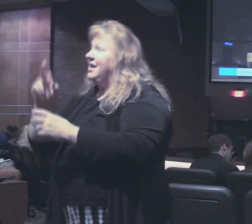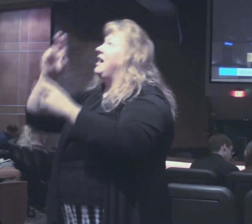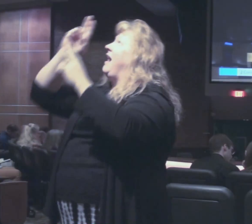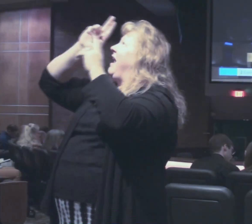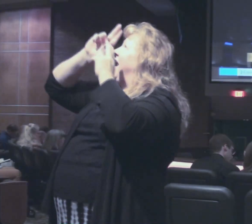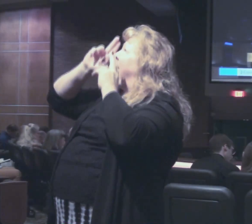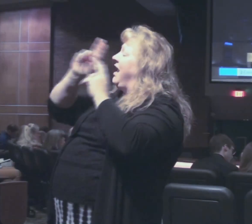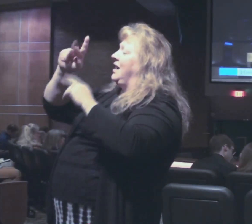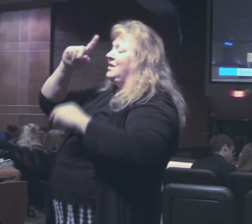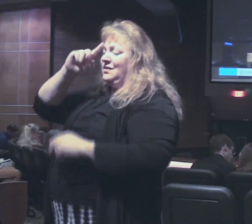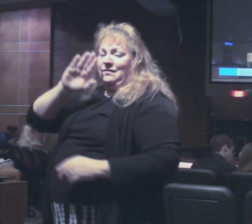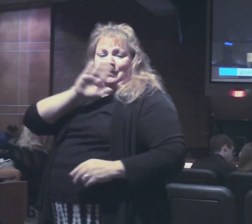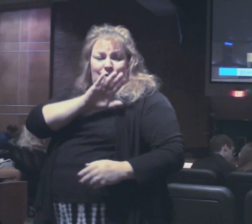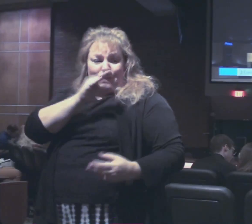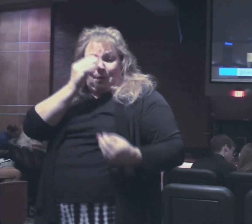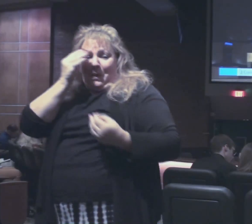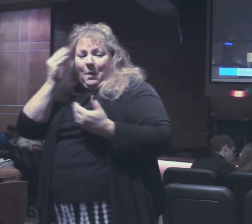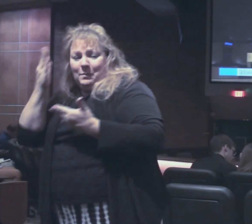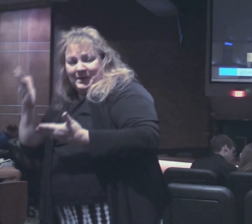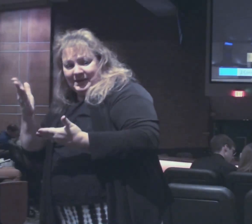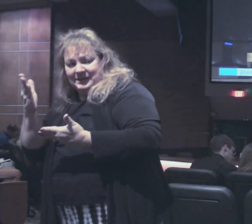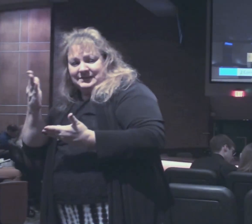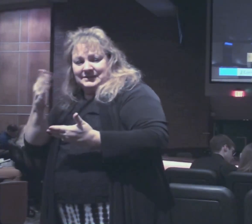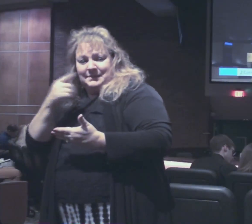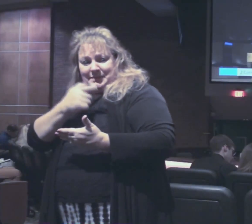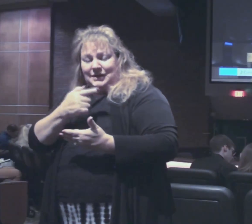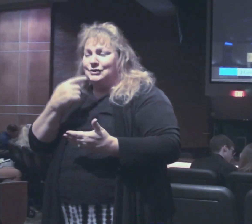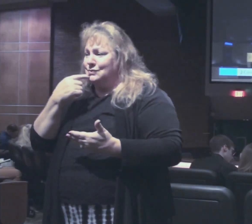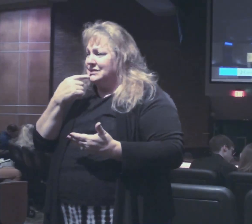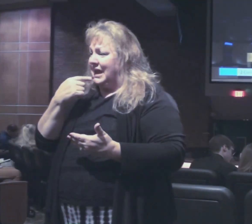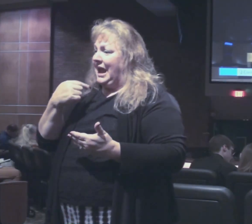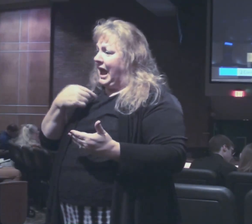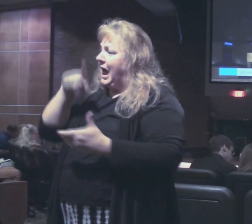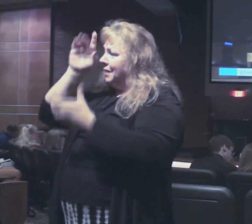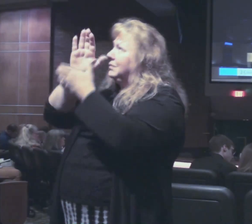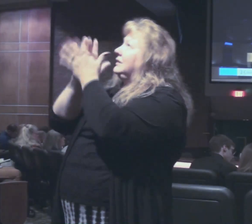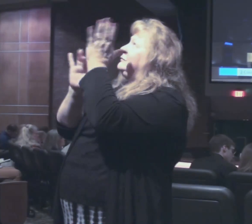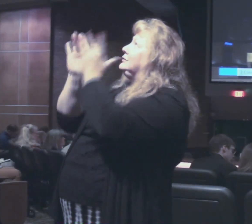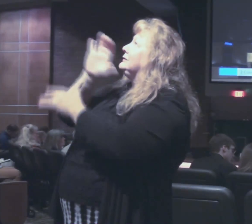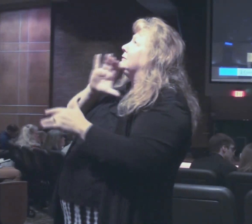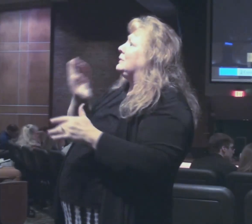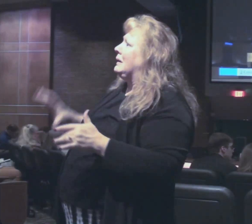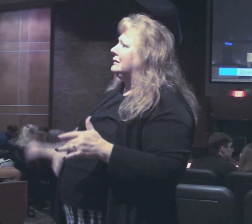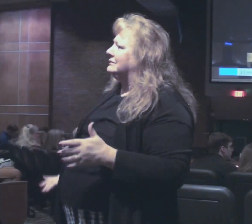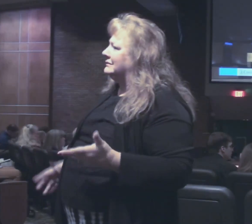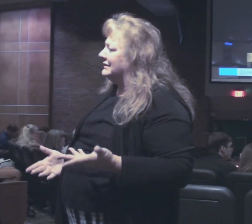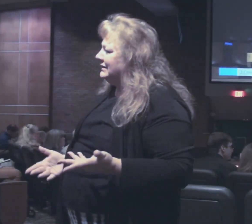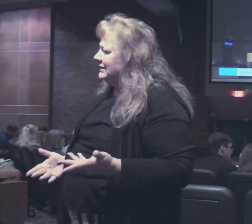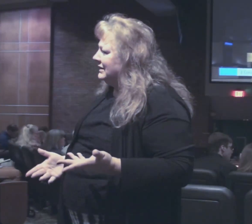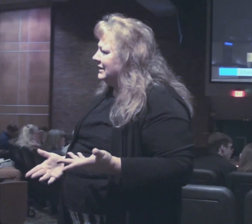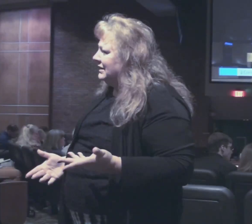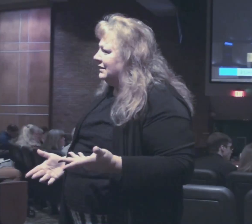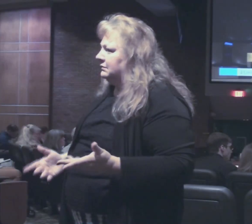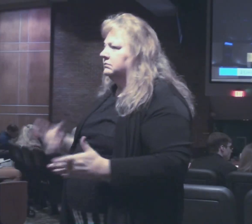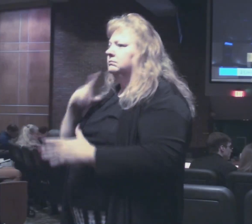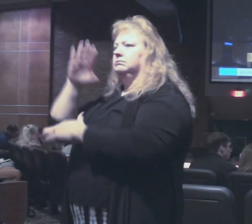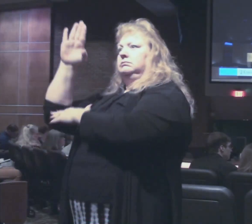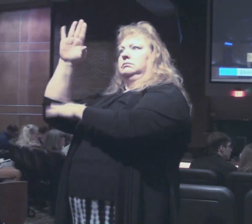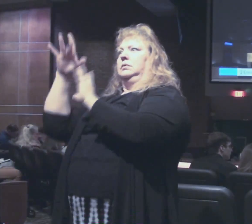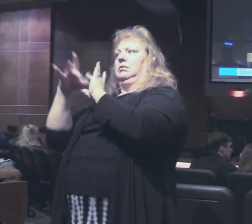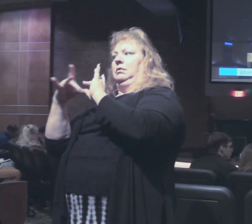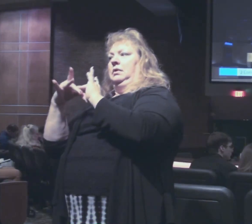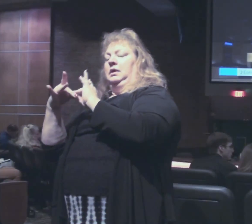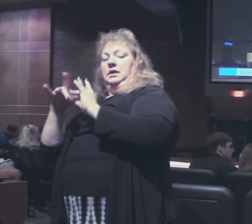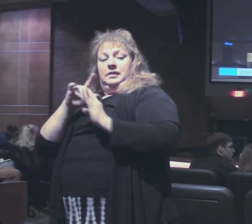God for your obedience to your confession of the gospel of Christ I mean this will be a testimony of the